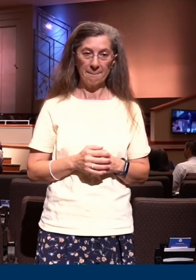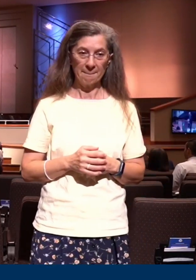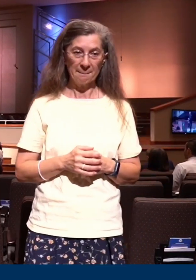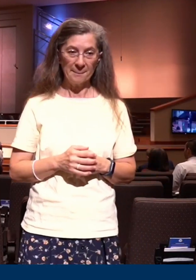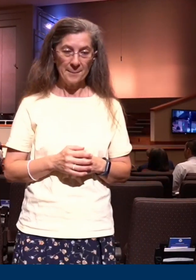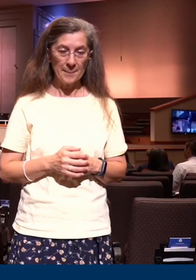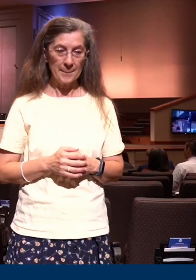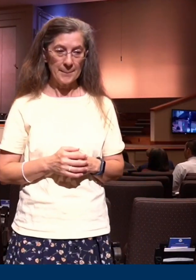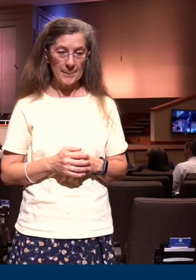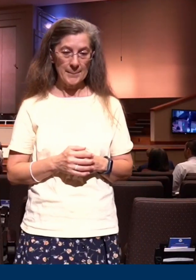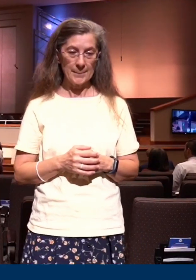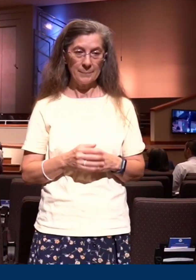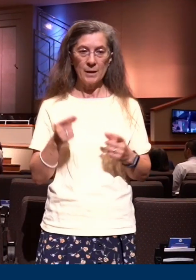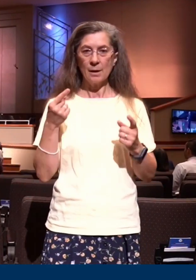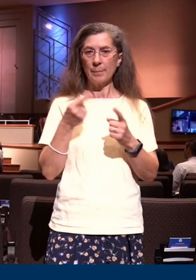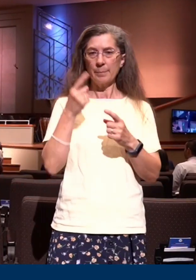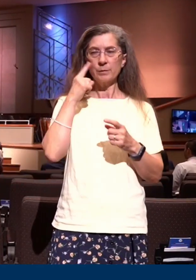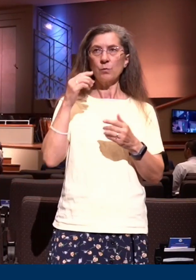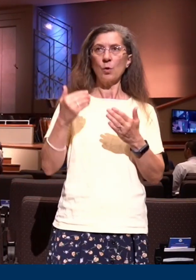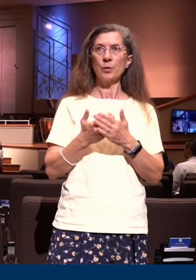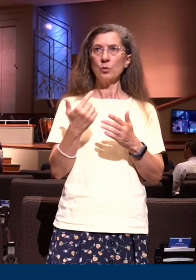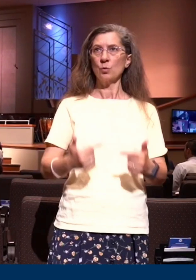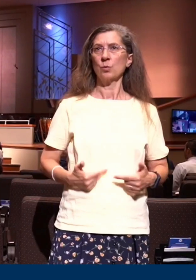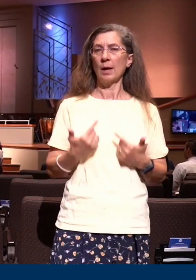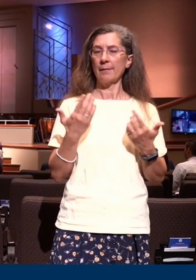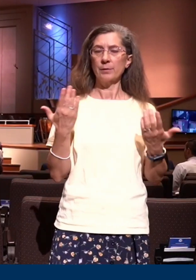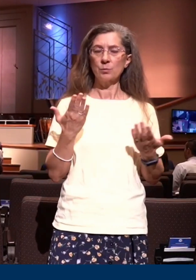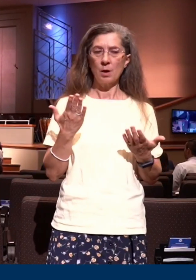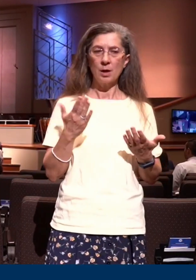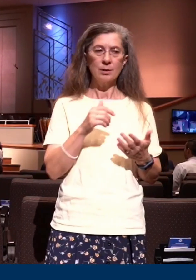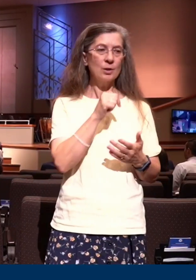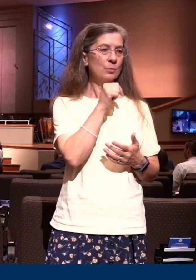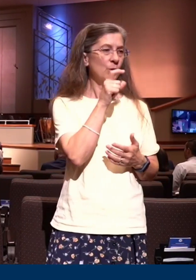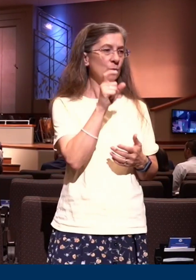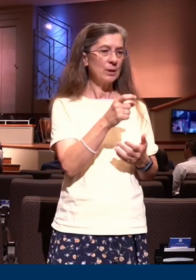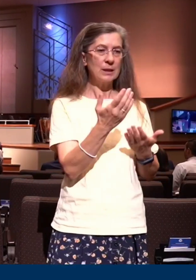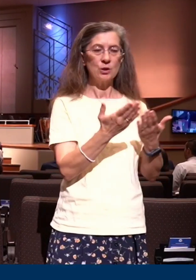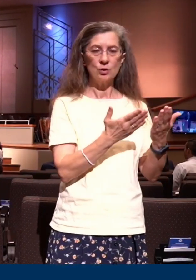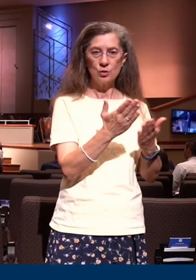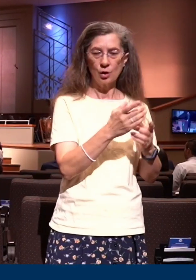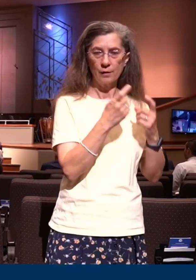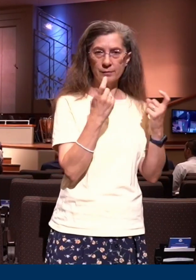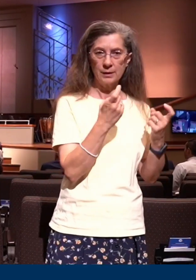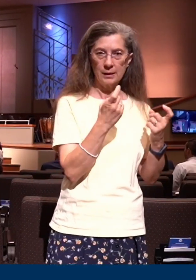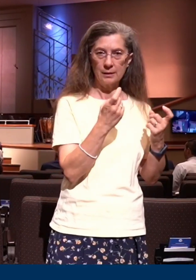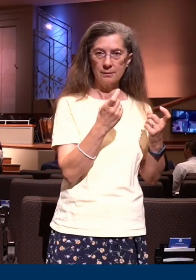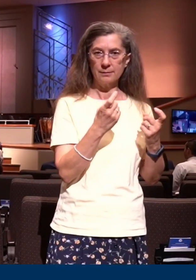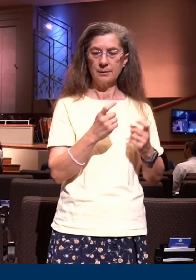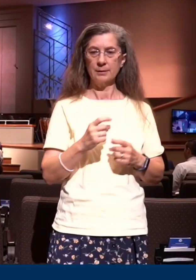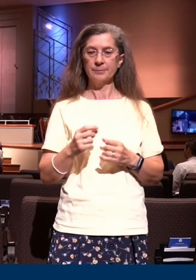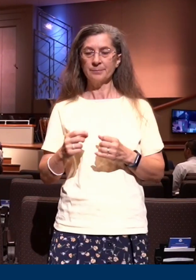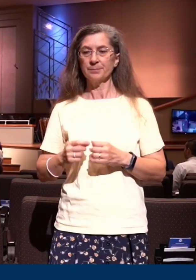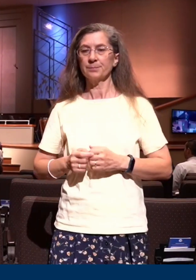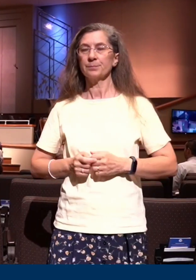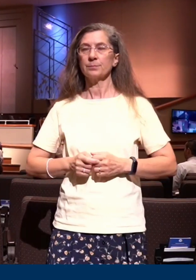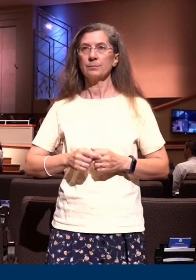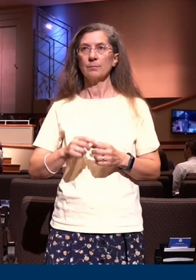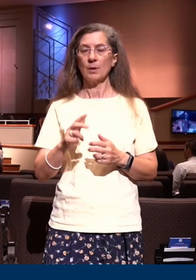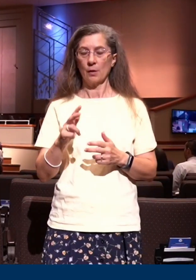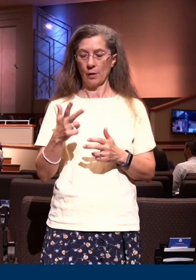the new life is that we might not serve sin any longer. And then notice, thirdly, the permanence of the new life. Now look